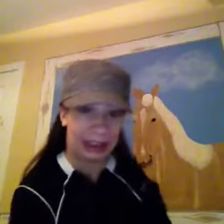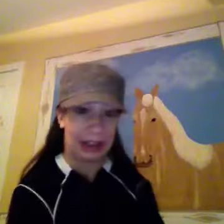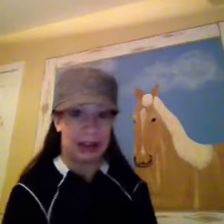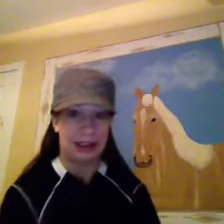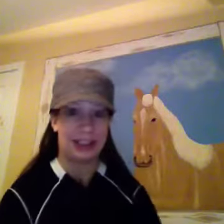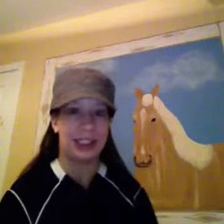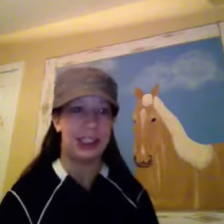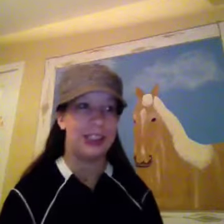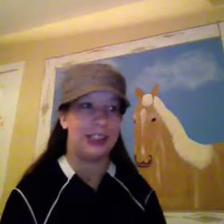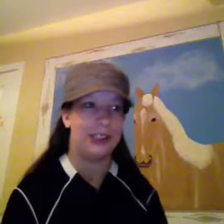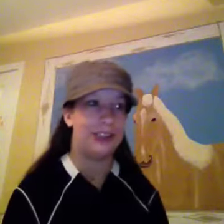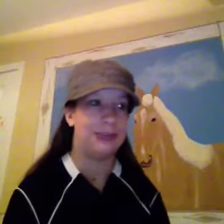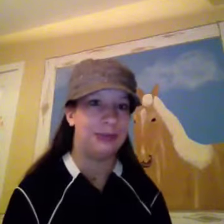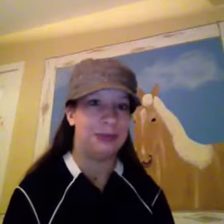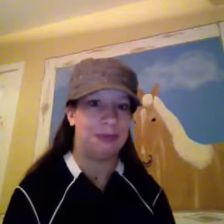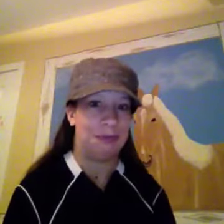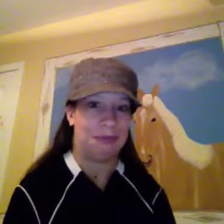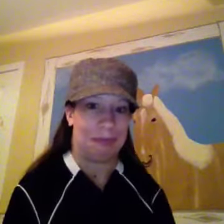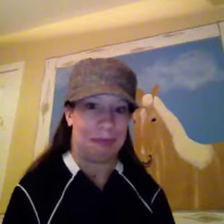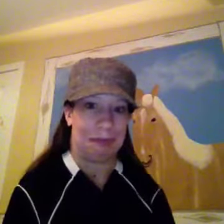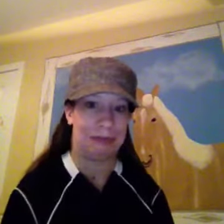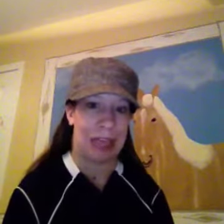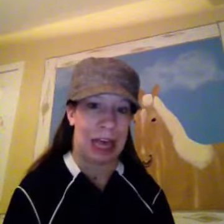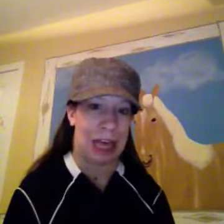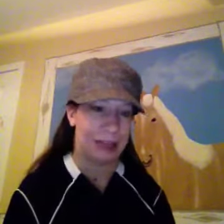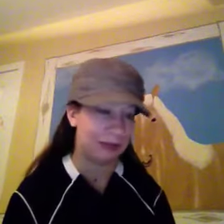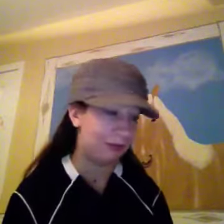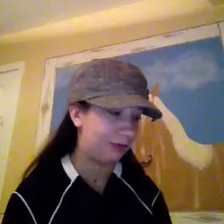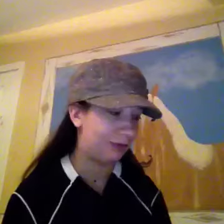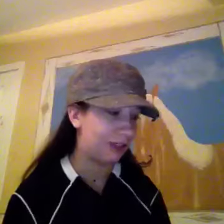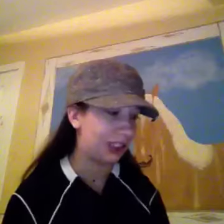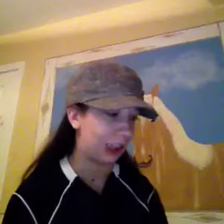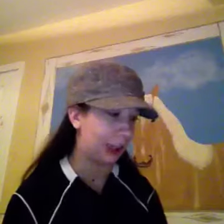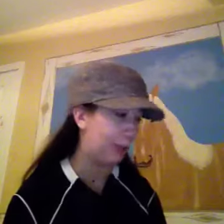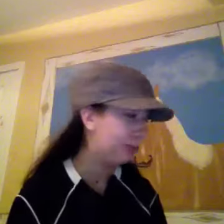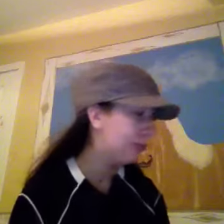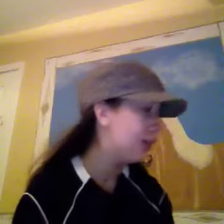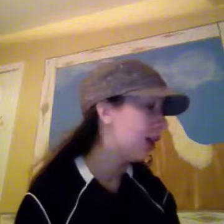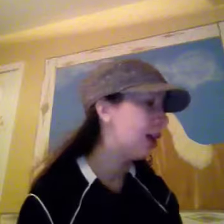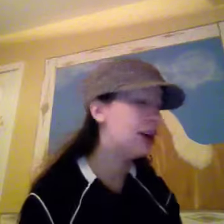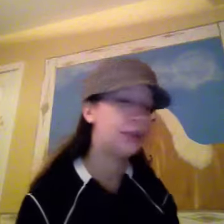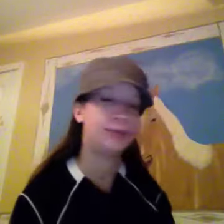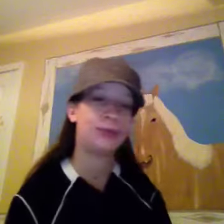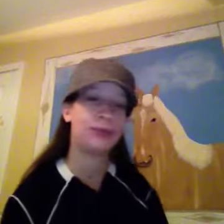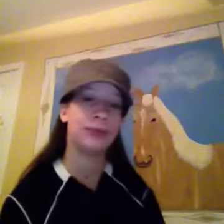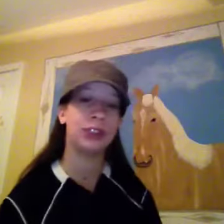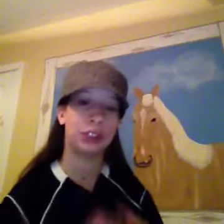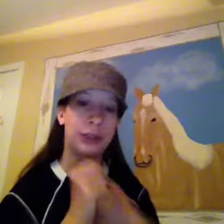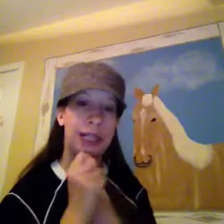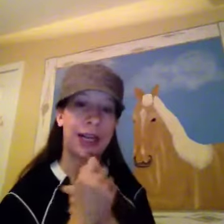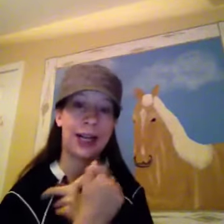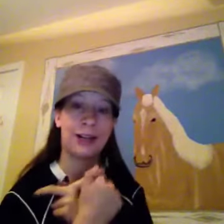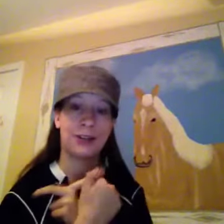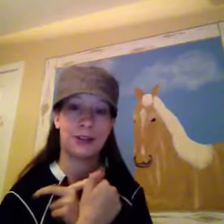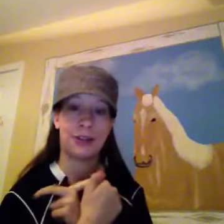thoughts. Oh blah Scary um so I have I